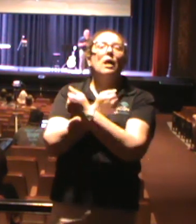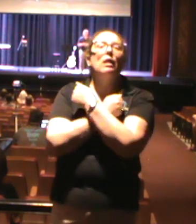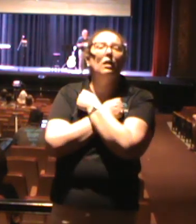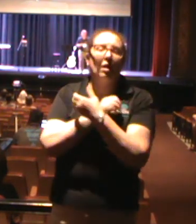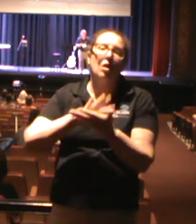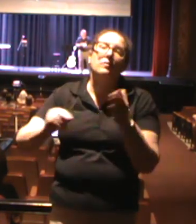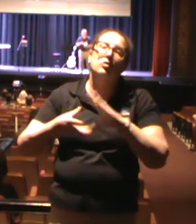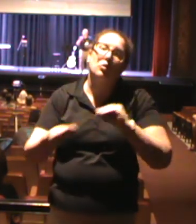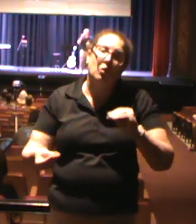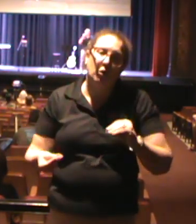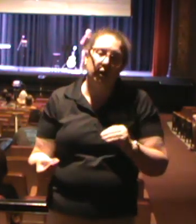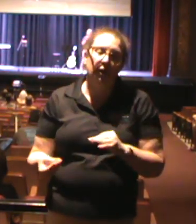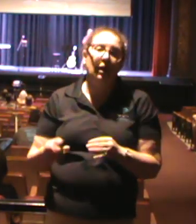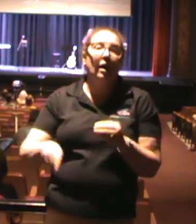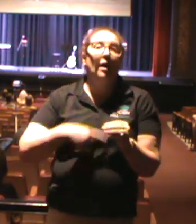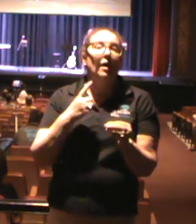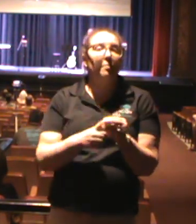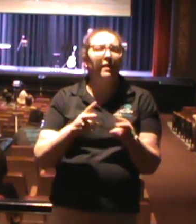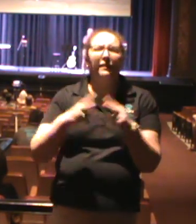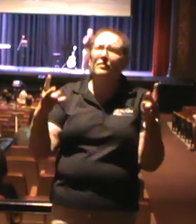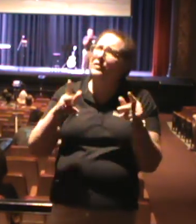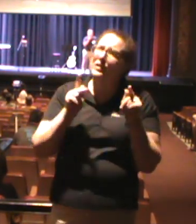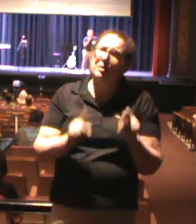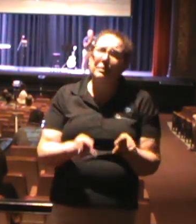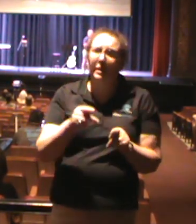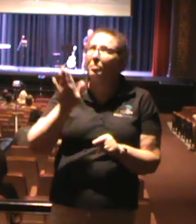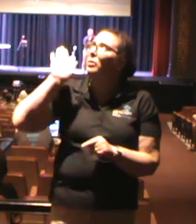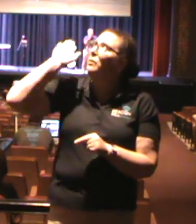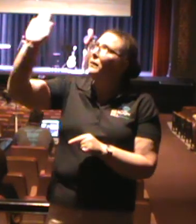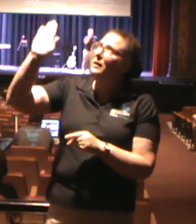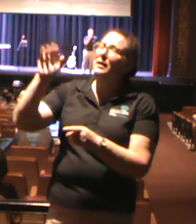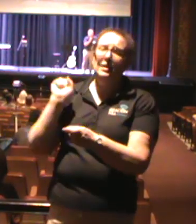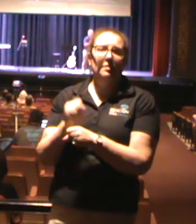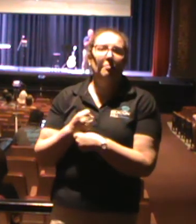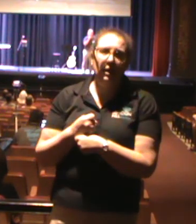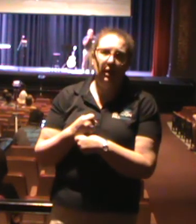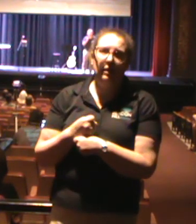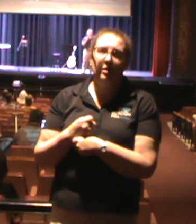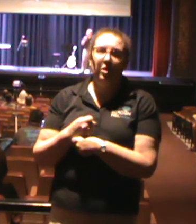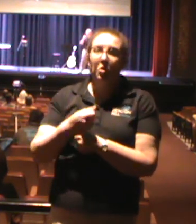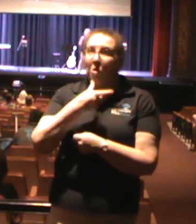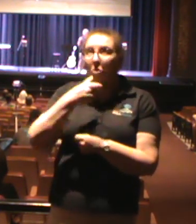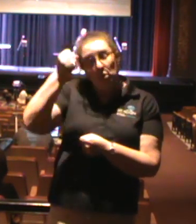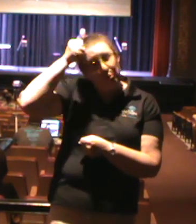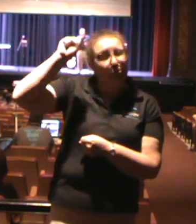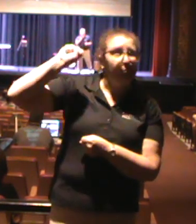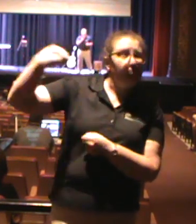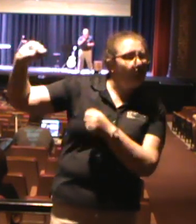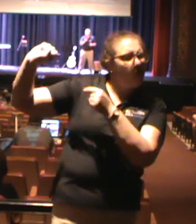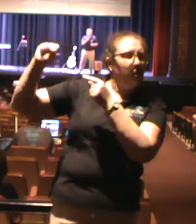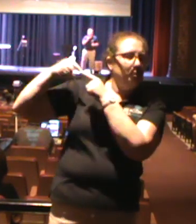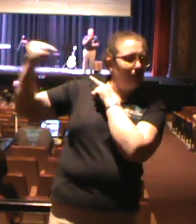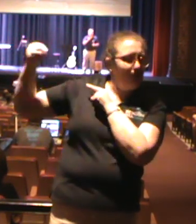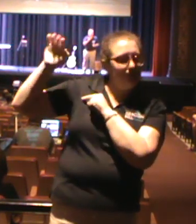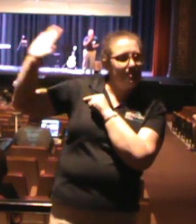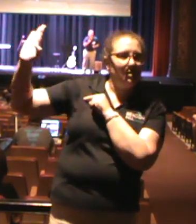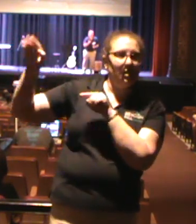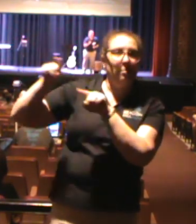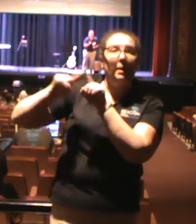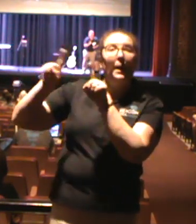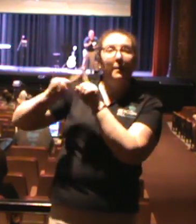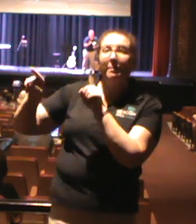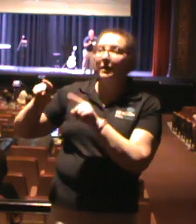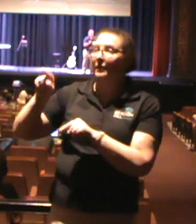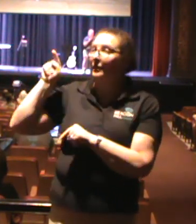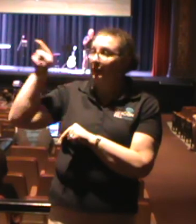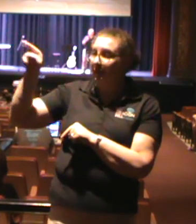This is God's love story about the very people that he created, yet rebelled against him. Yet, he did not give